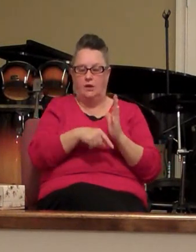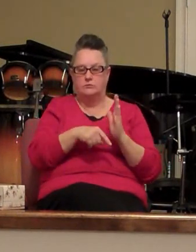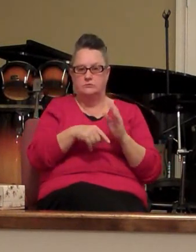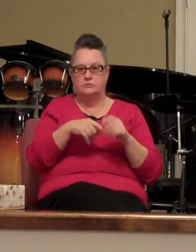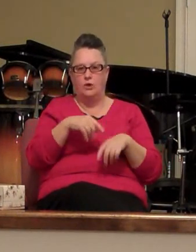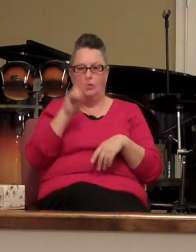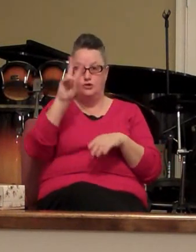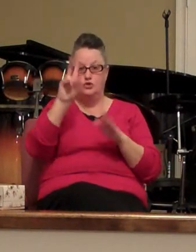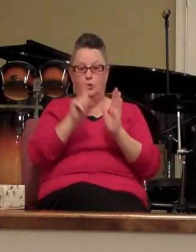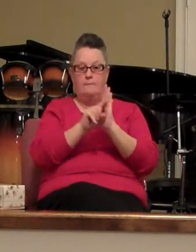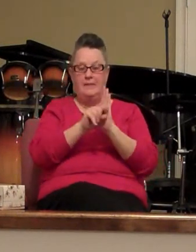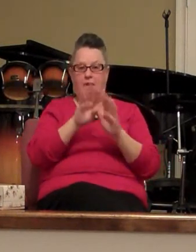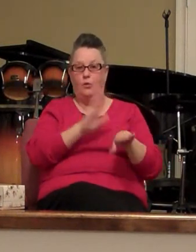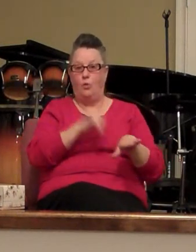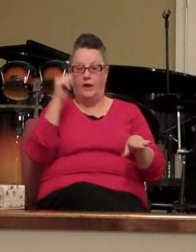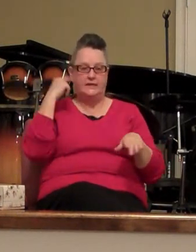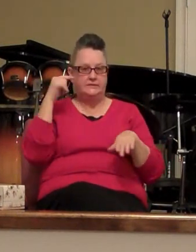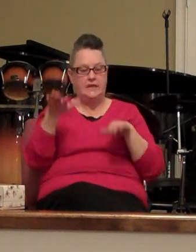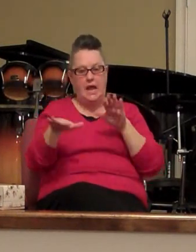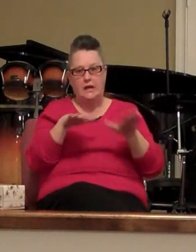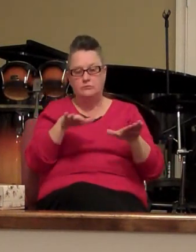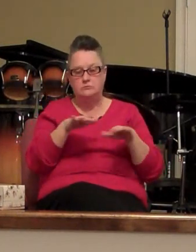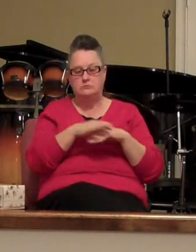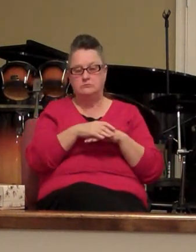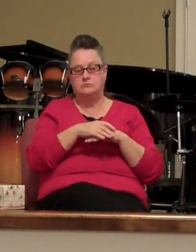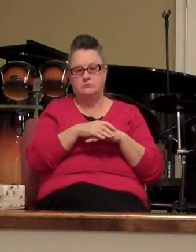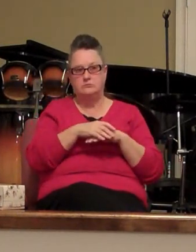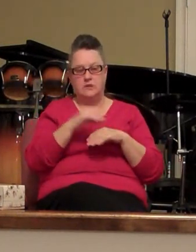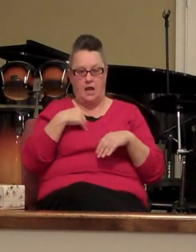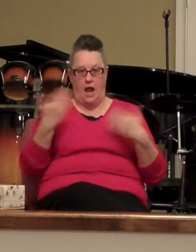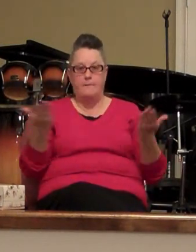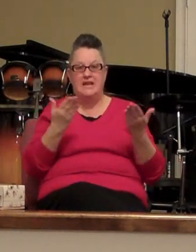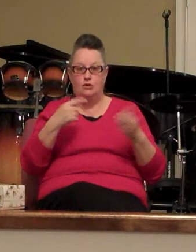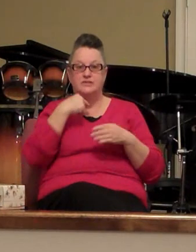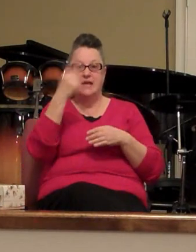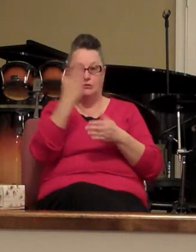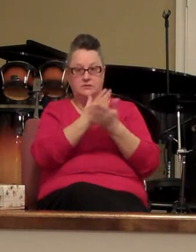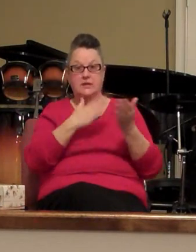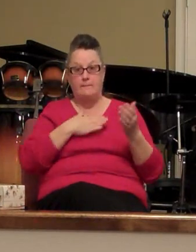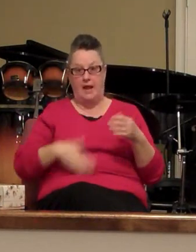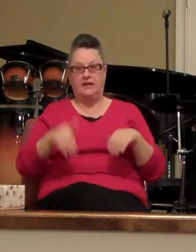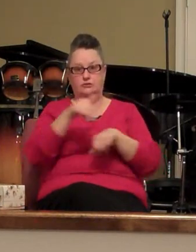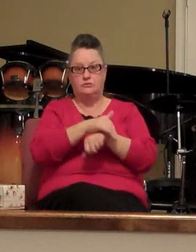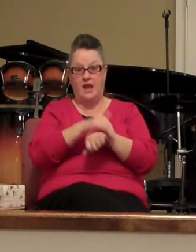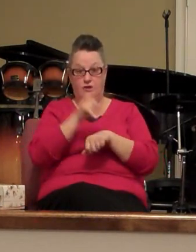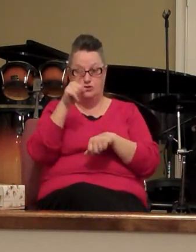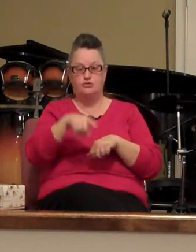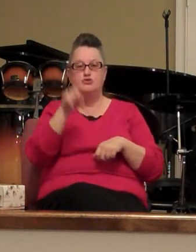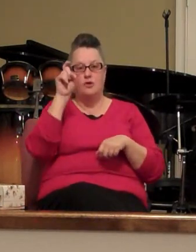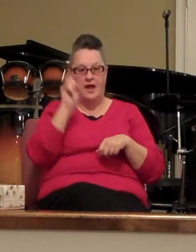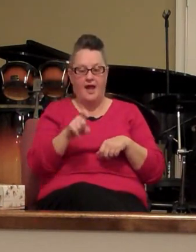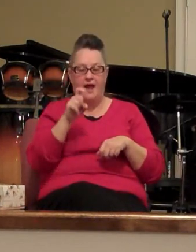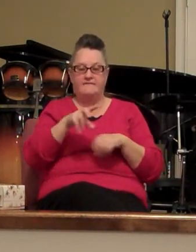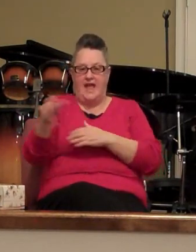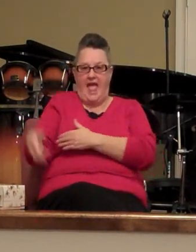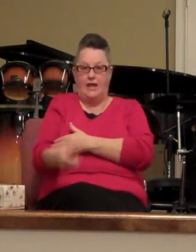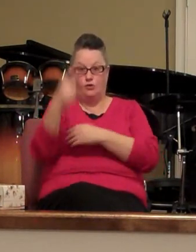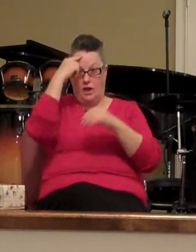the two-minute warning sounds I'm here to tell somebody tonight you got an anchor in hope in Jesus